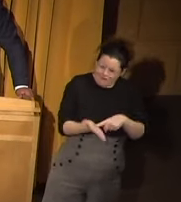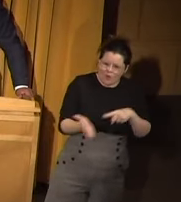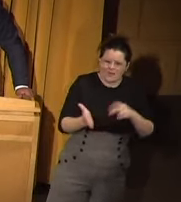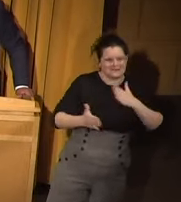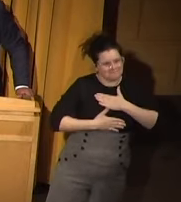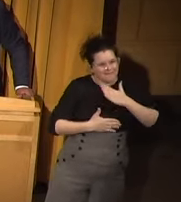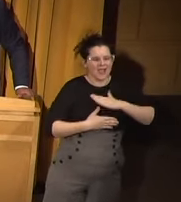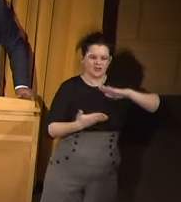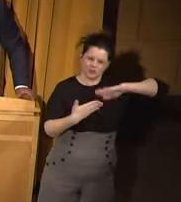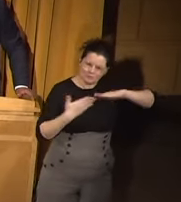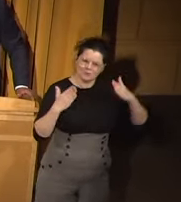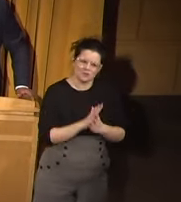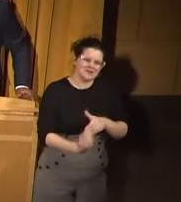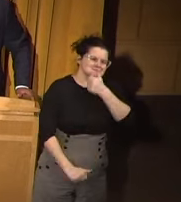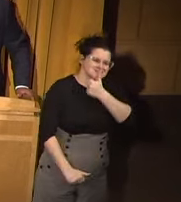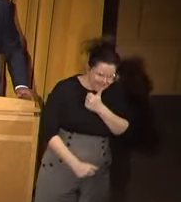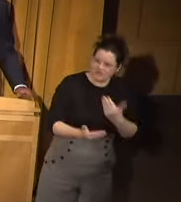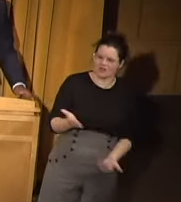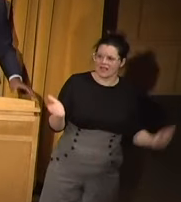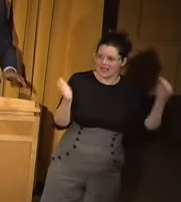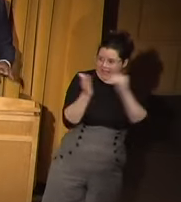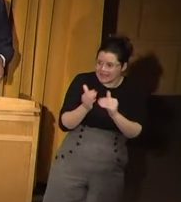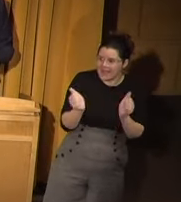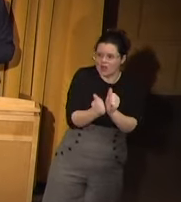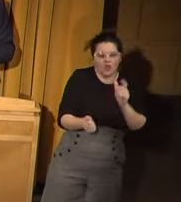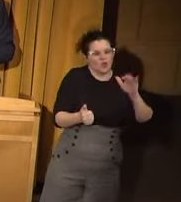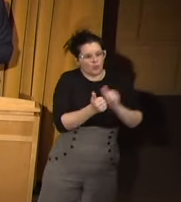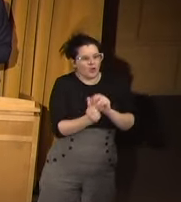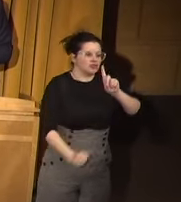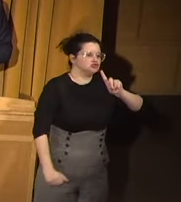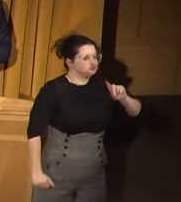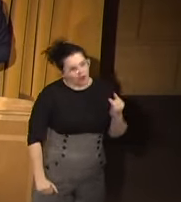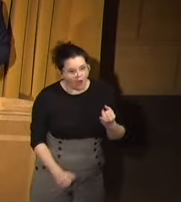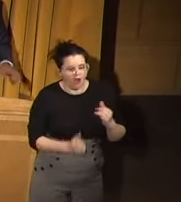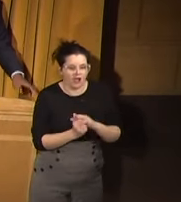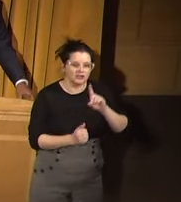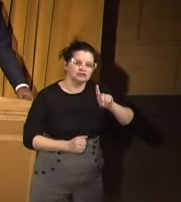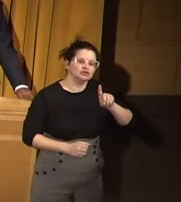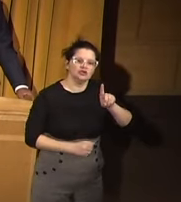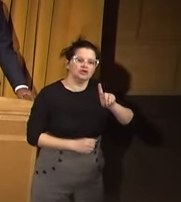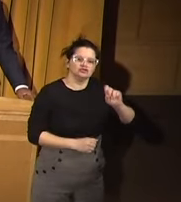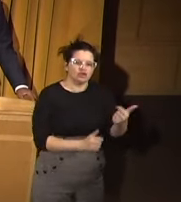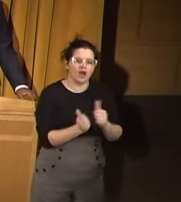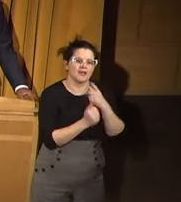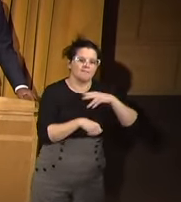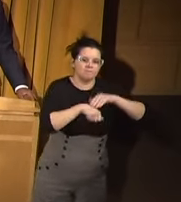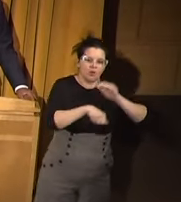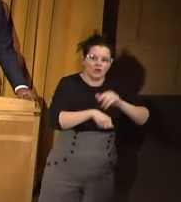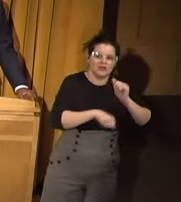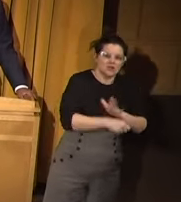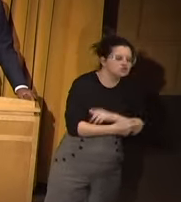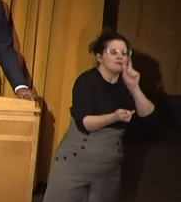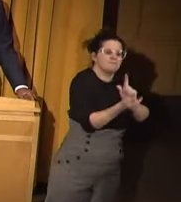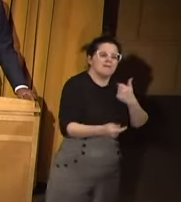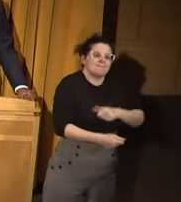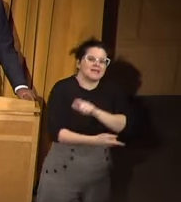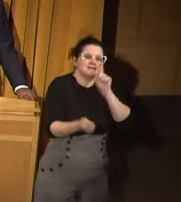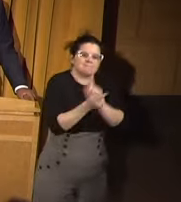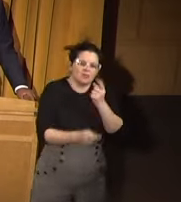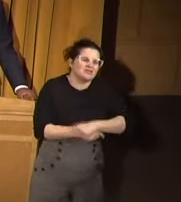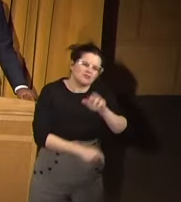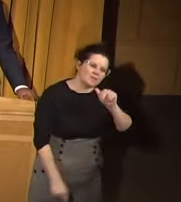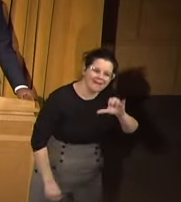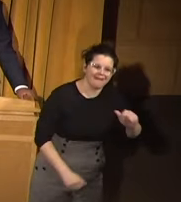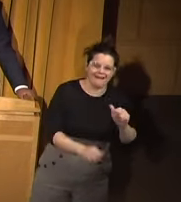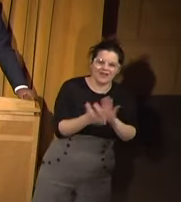let my community suffer one more time with a dog and running sense. We should have met him. And so we should have met us. We wouldn't, Rebecca.